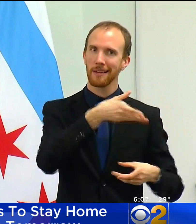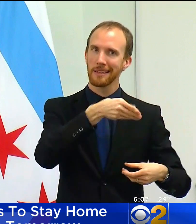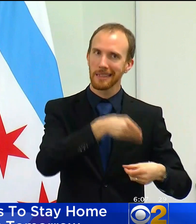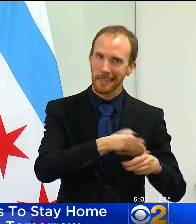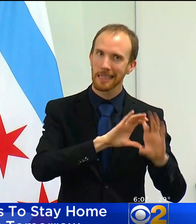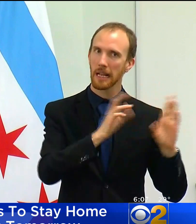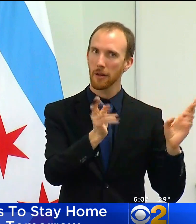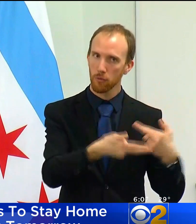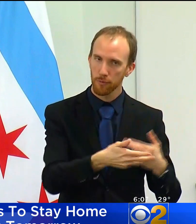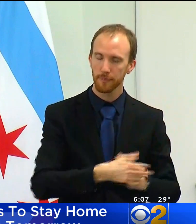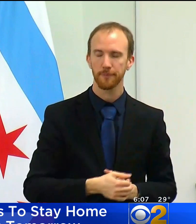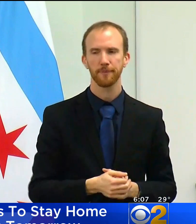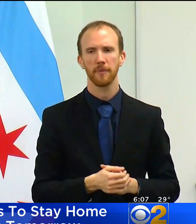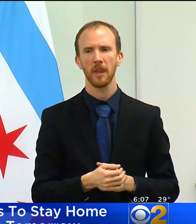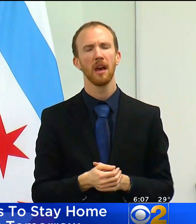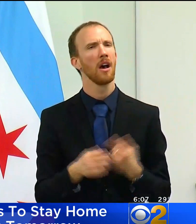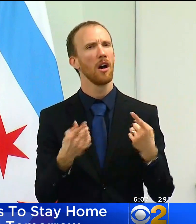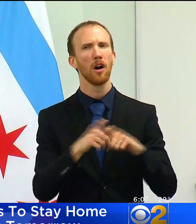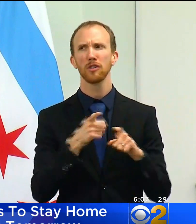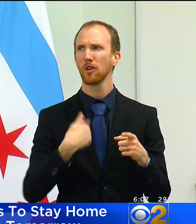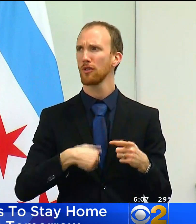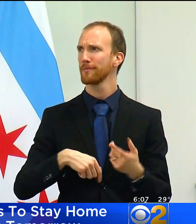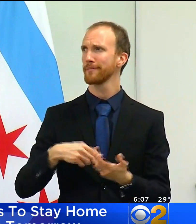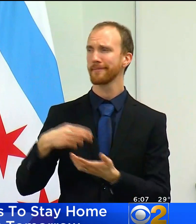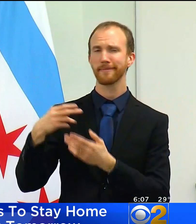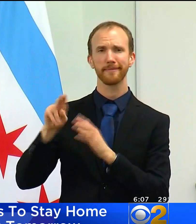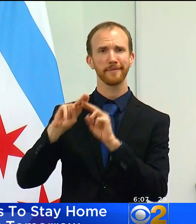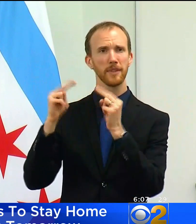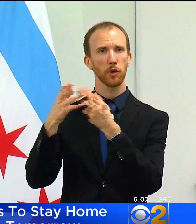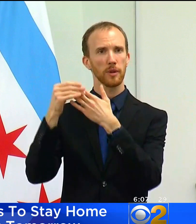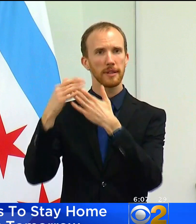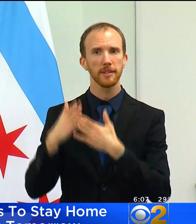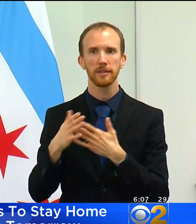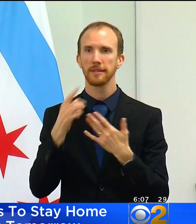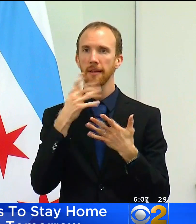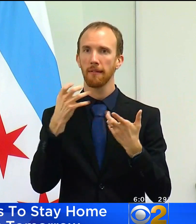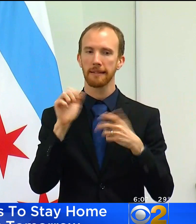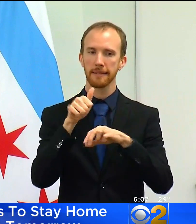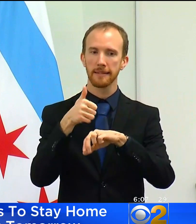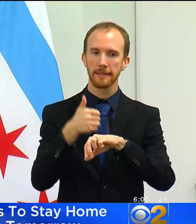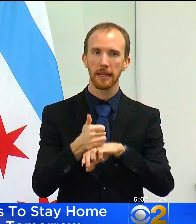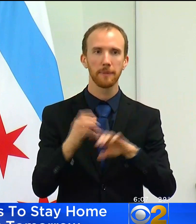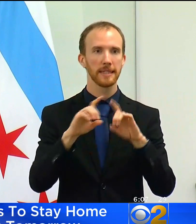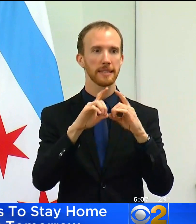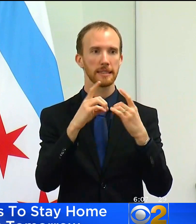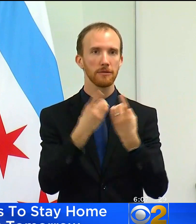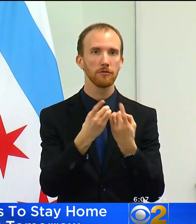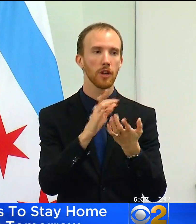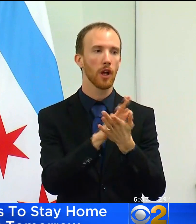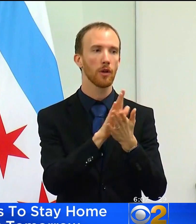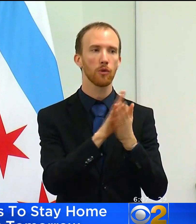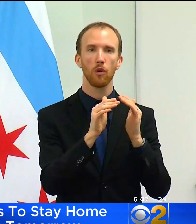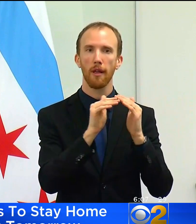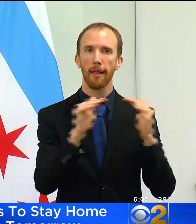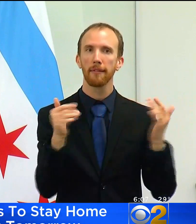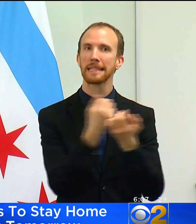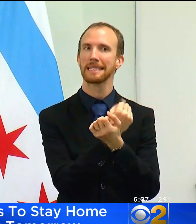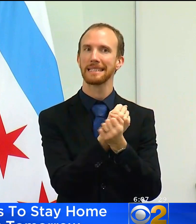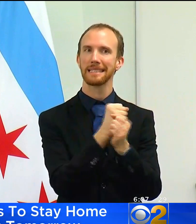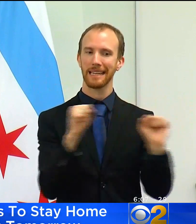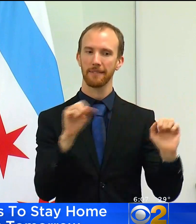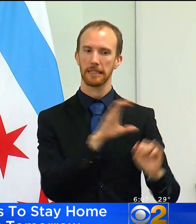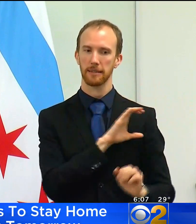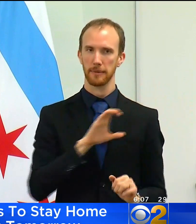deserve. We have also agreed with the union leaders to create district and school level health and safety committees so that we